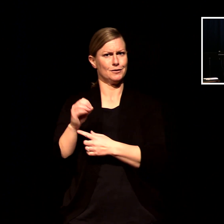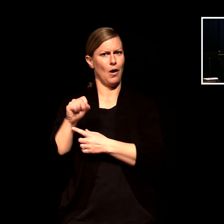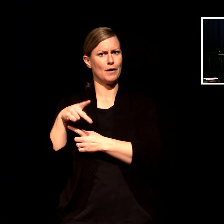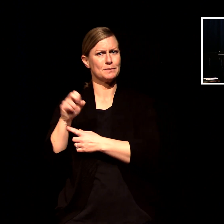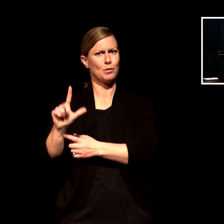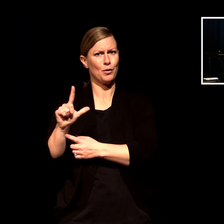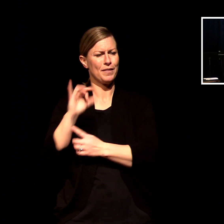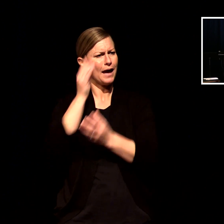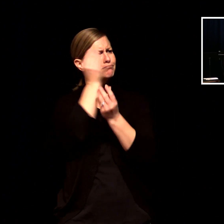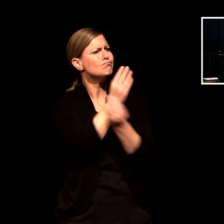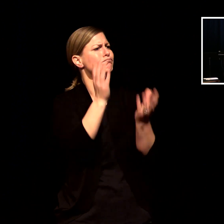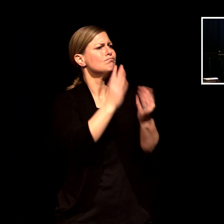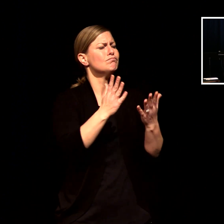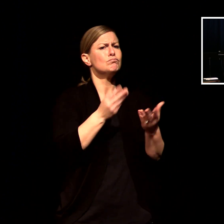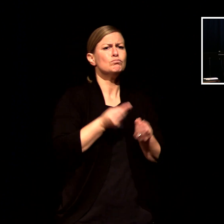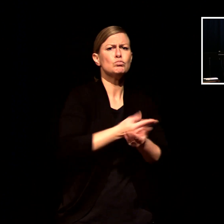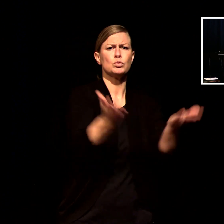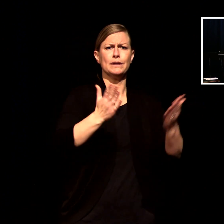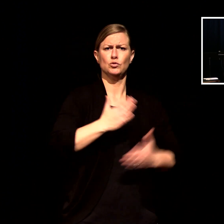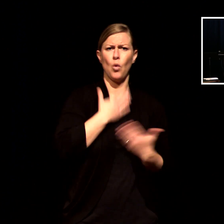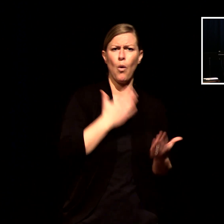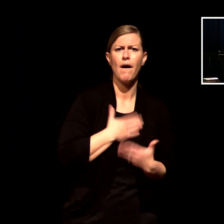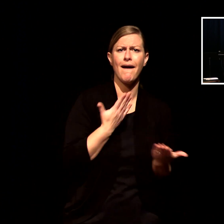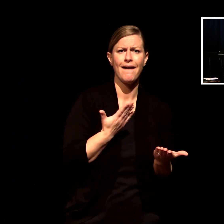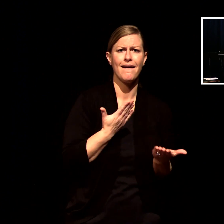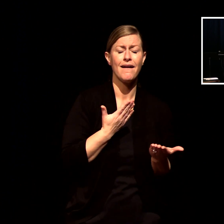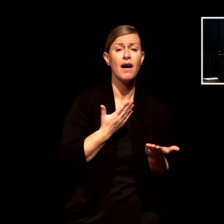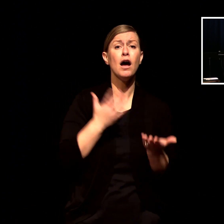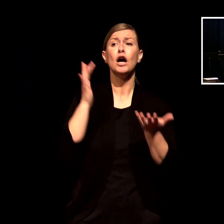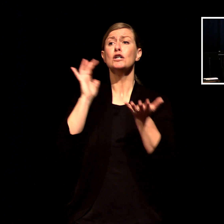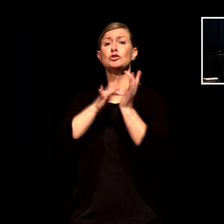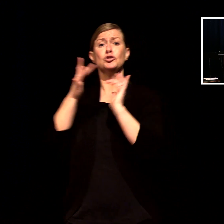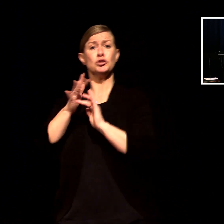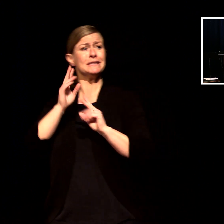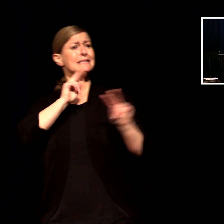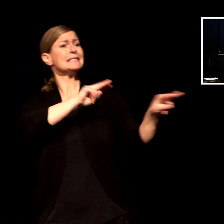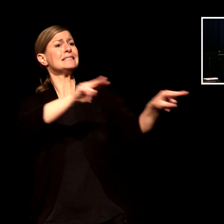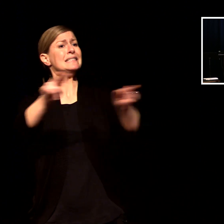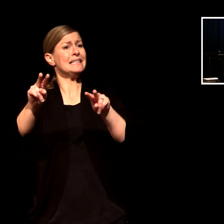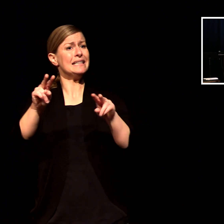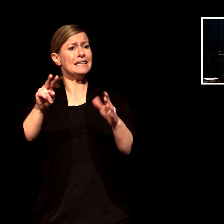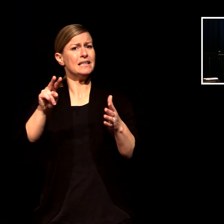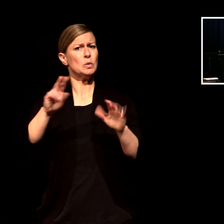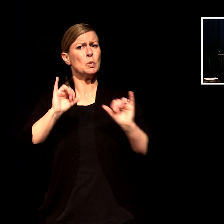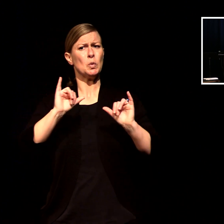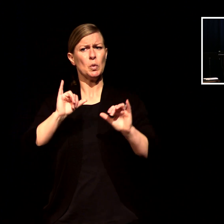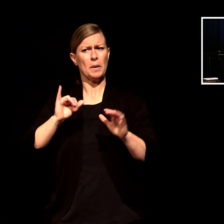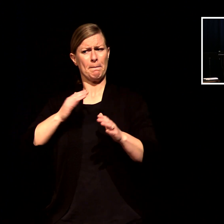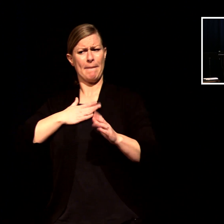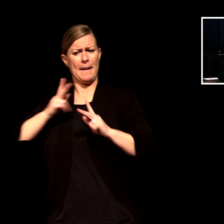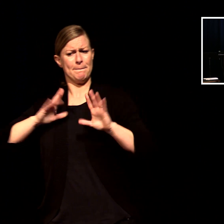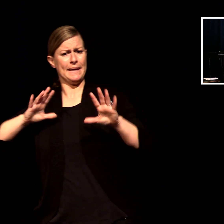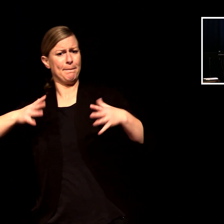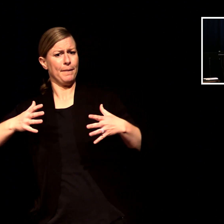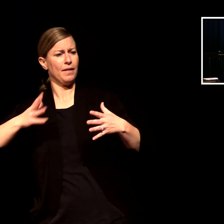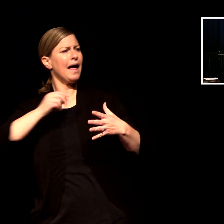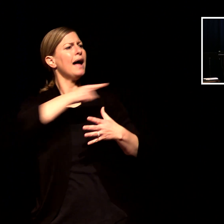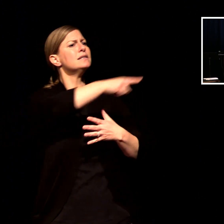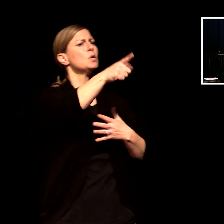trying to reduce the distance between us and those in need because too often we can stand back and he wants to transform